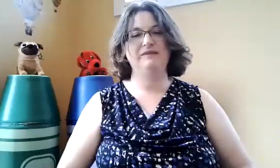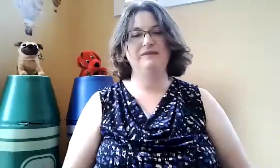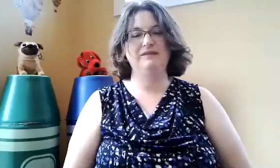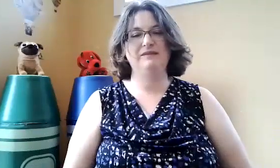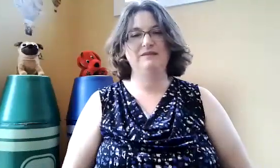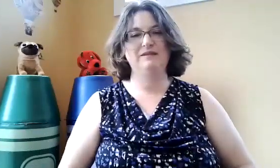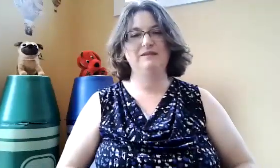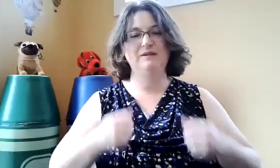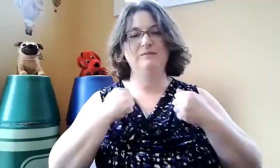Bath.